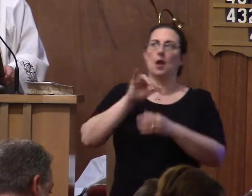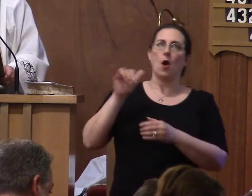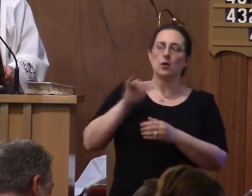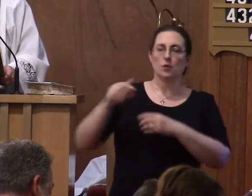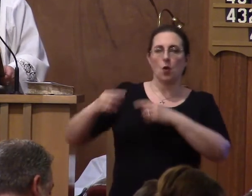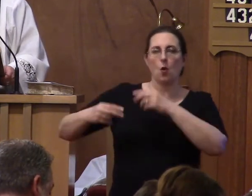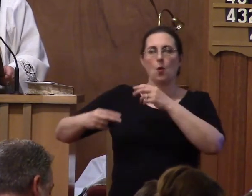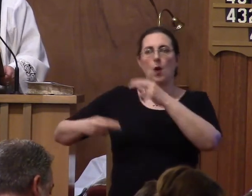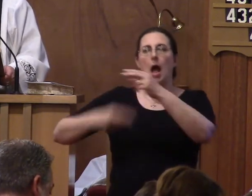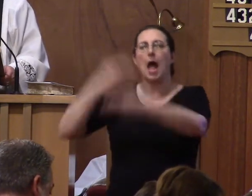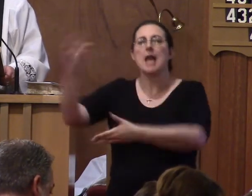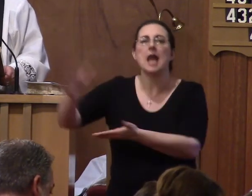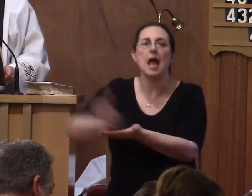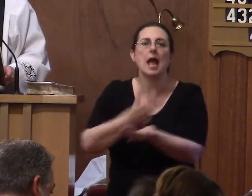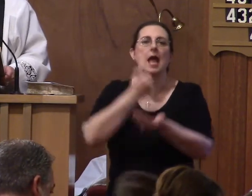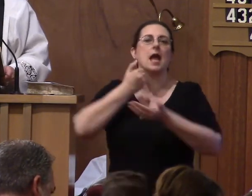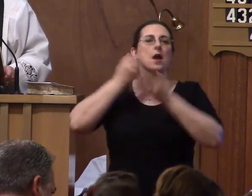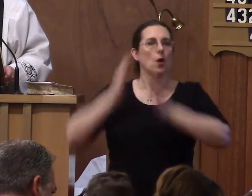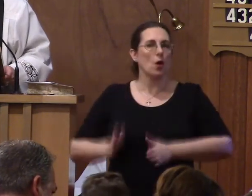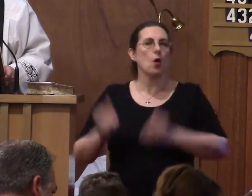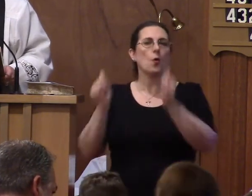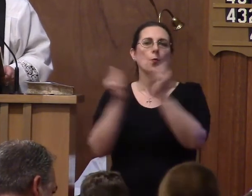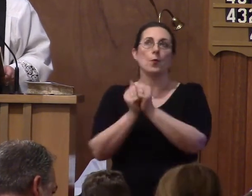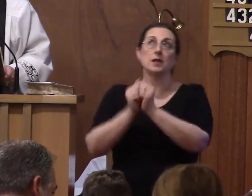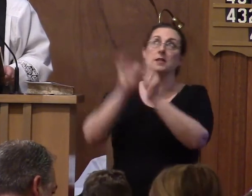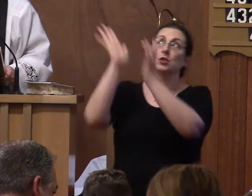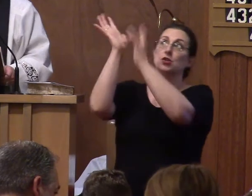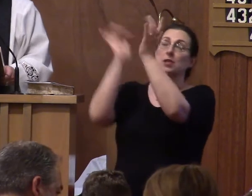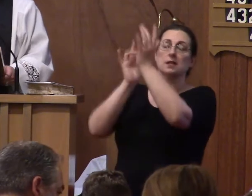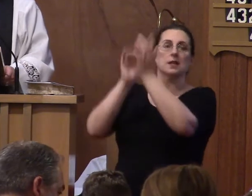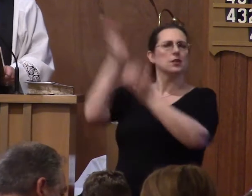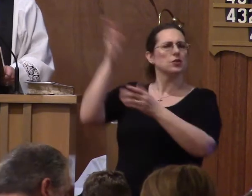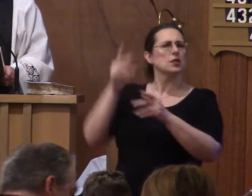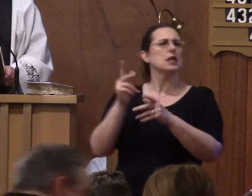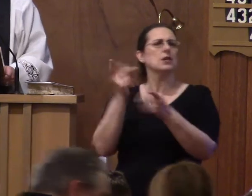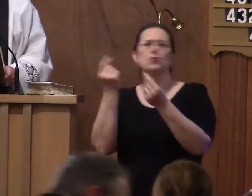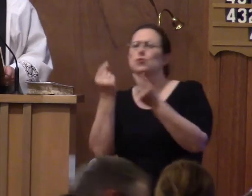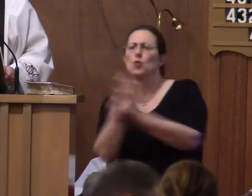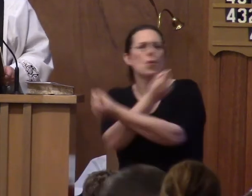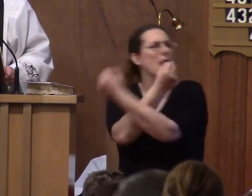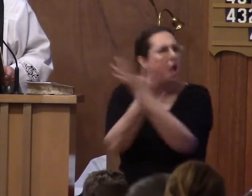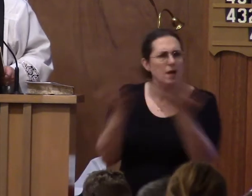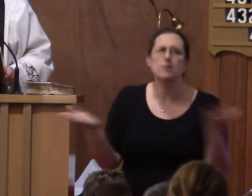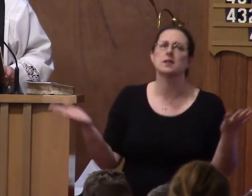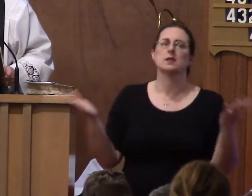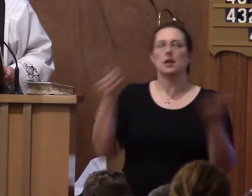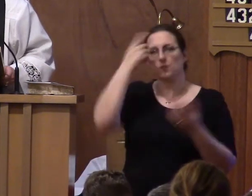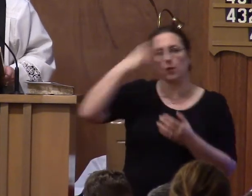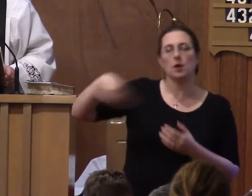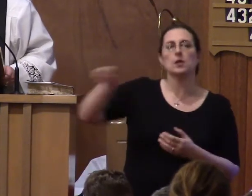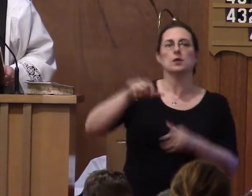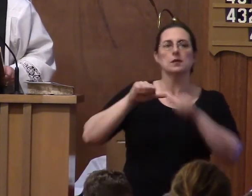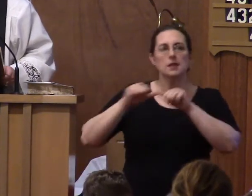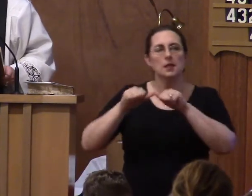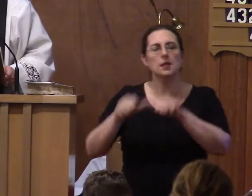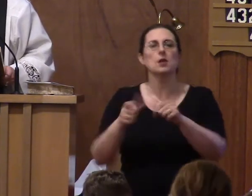For Jesus has taken care of everything for you, and He will continue to do so for all eternity.